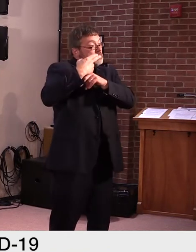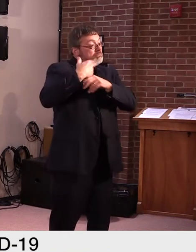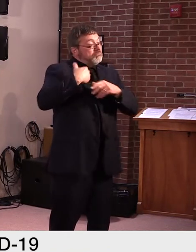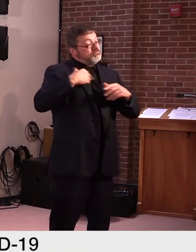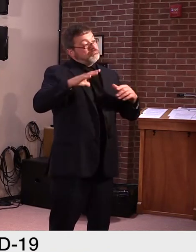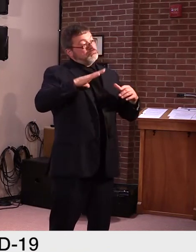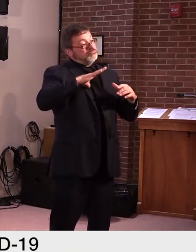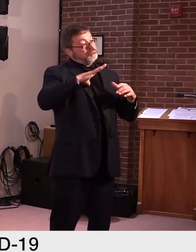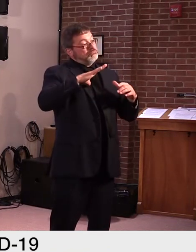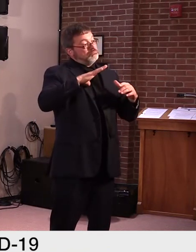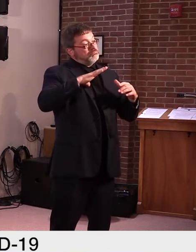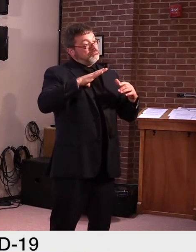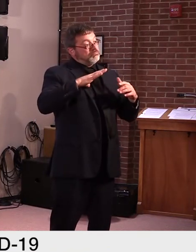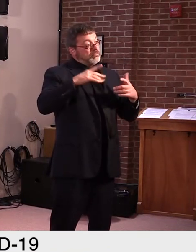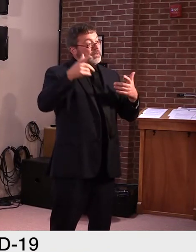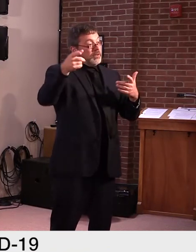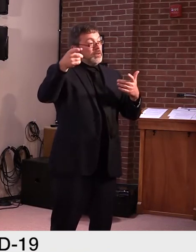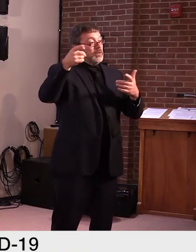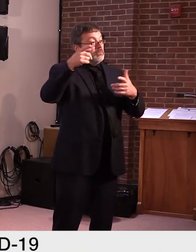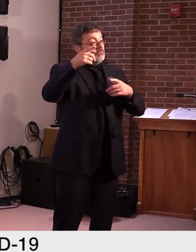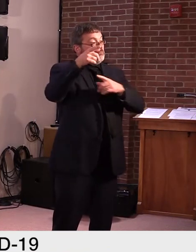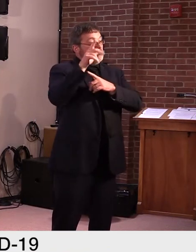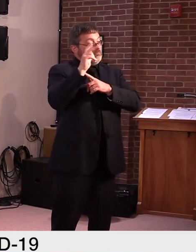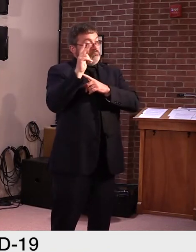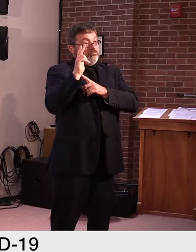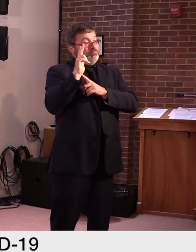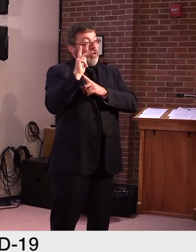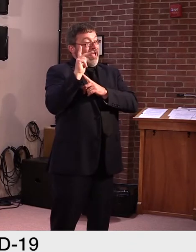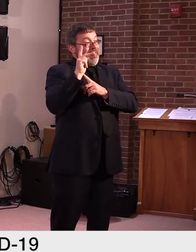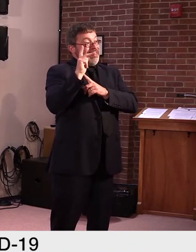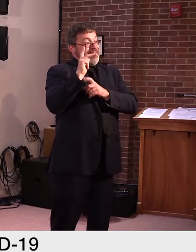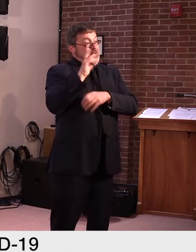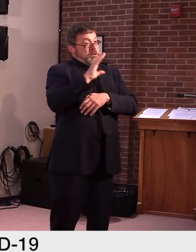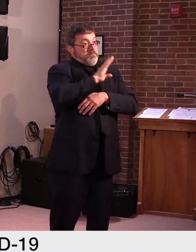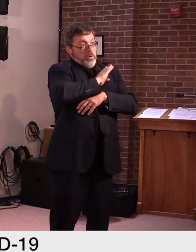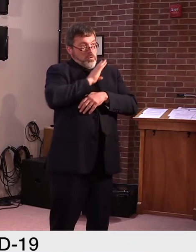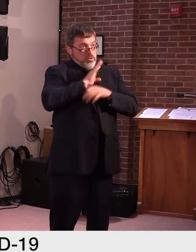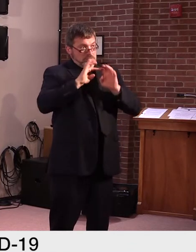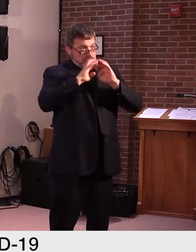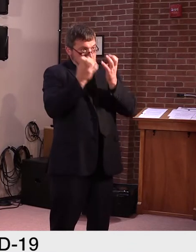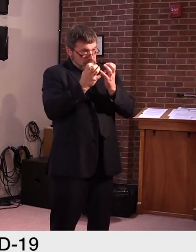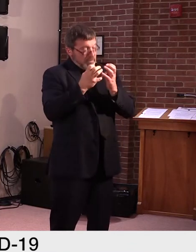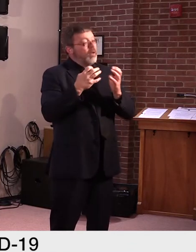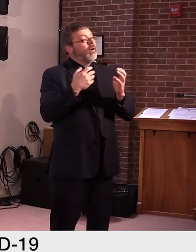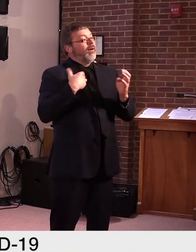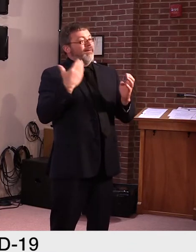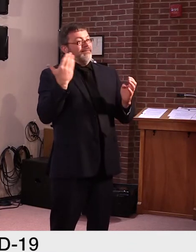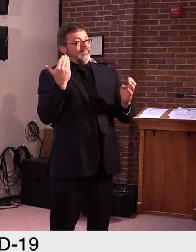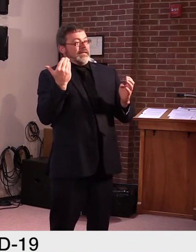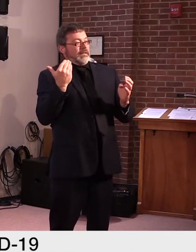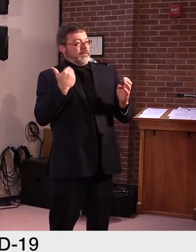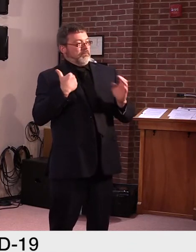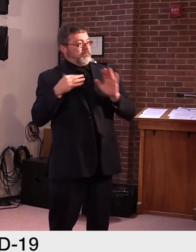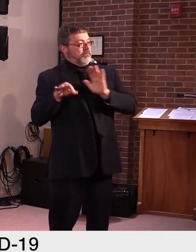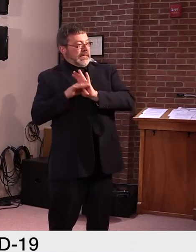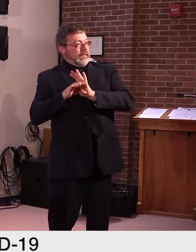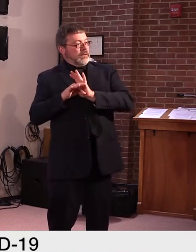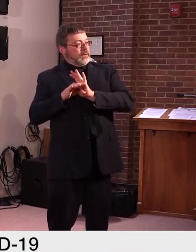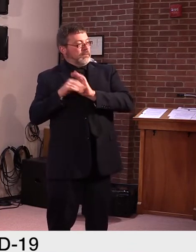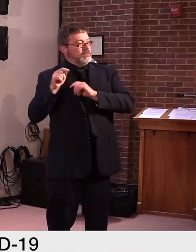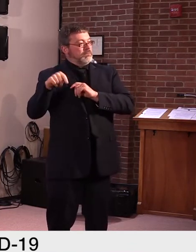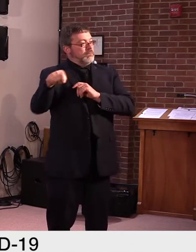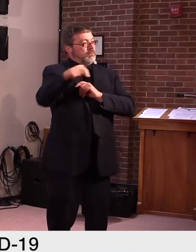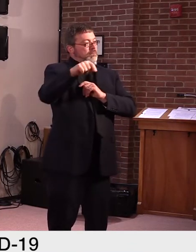of their members, uh, are their picks. So they can have anything they want go through, uh, and then, uh, and then it becomes,